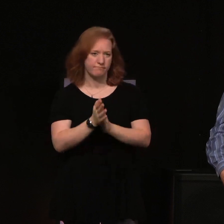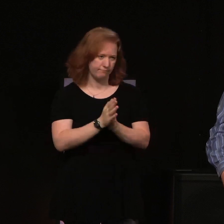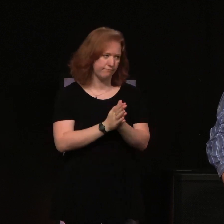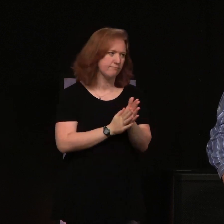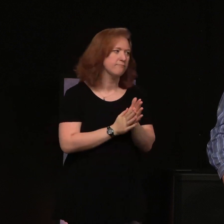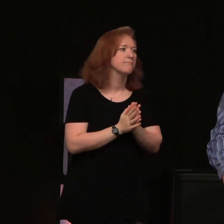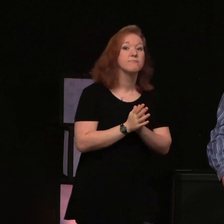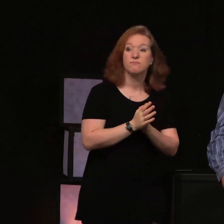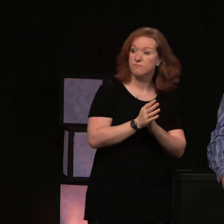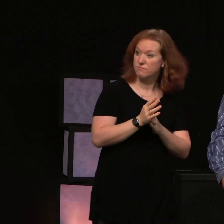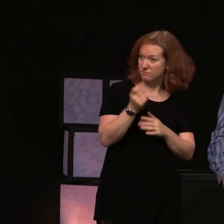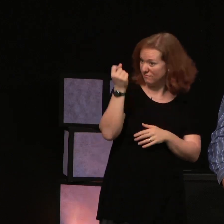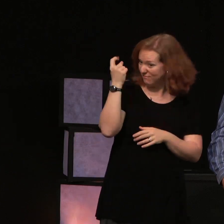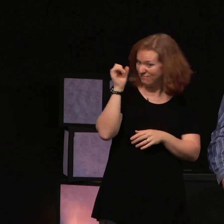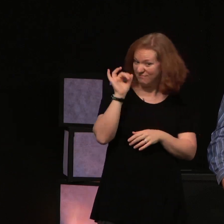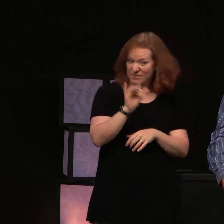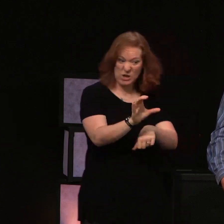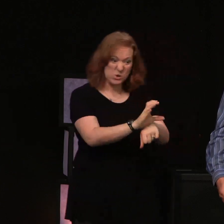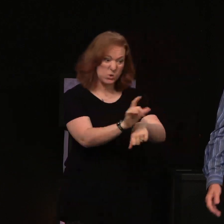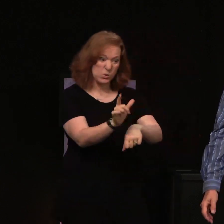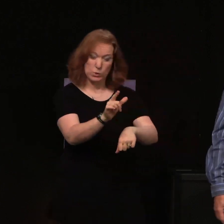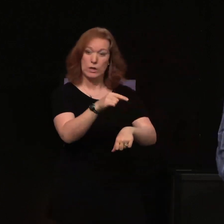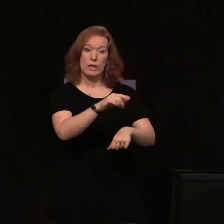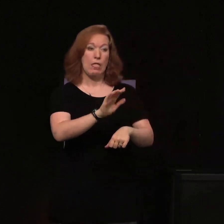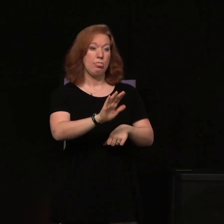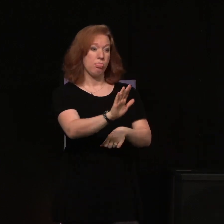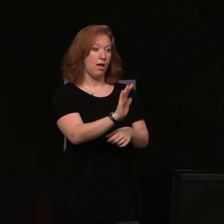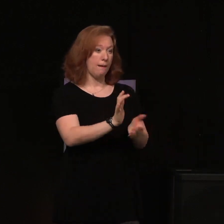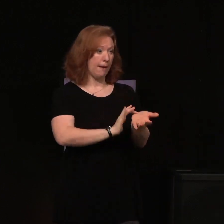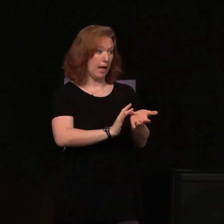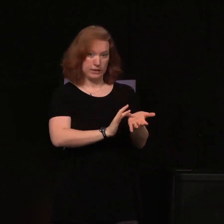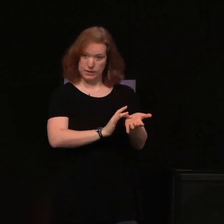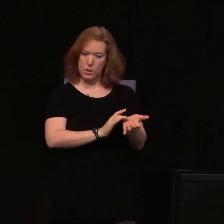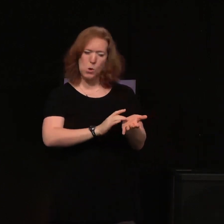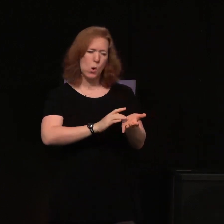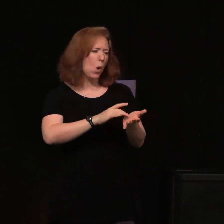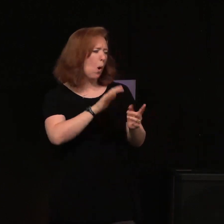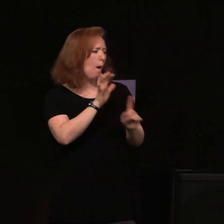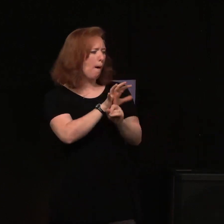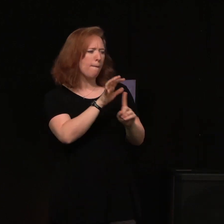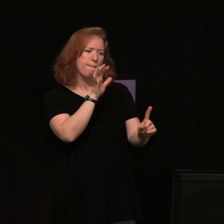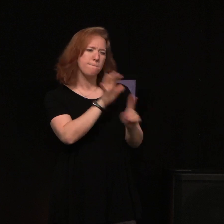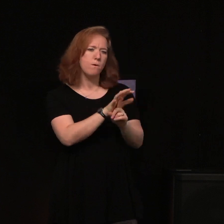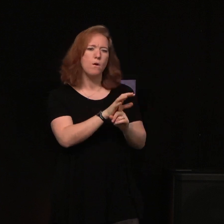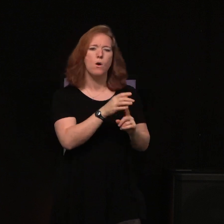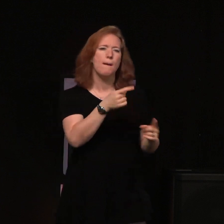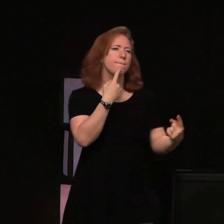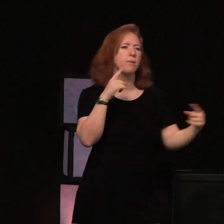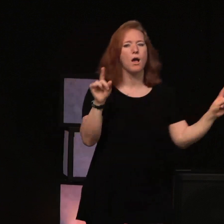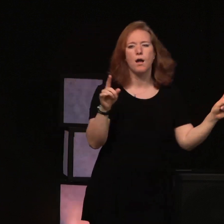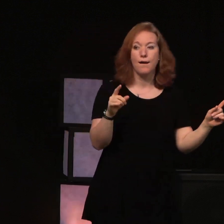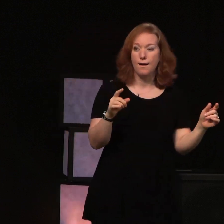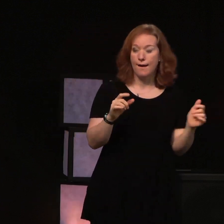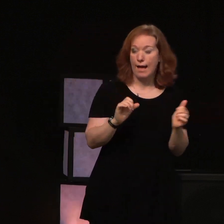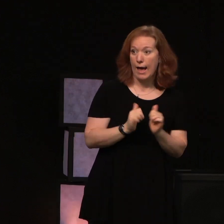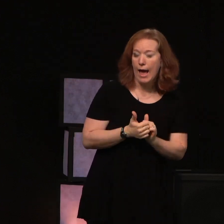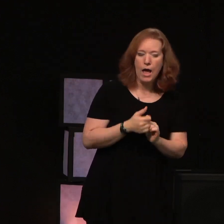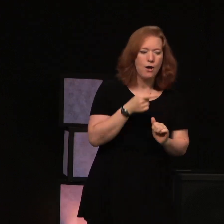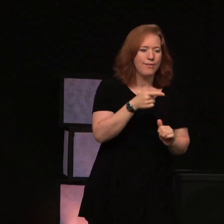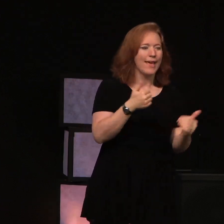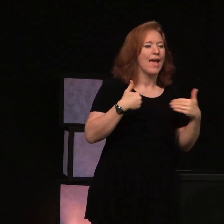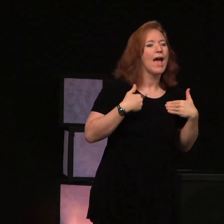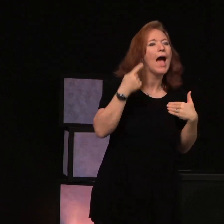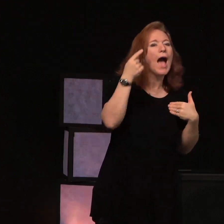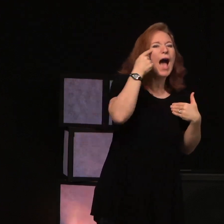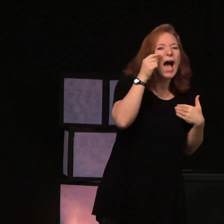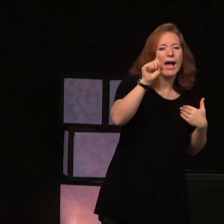Their college of medicine was famous for their eye salve. They had an ointment and